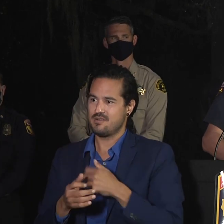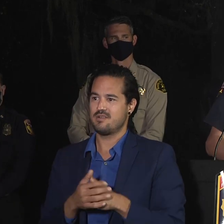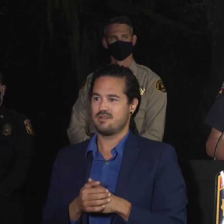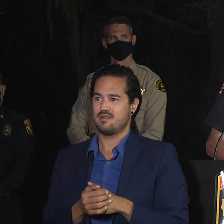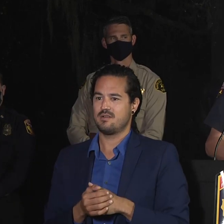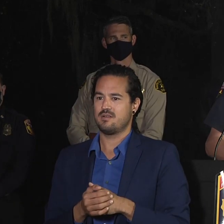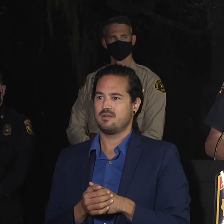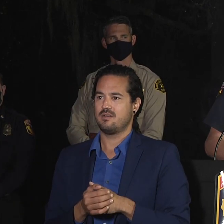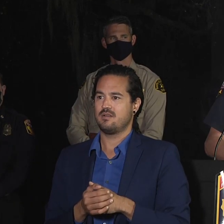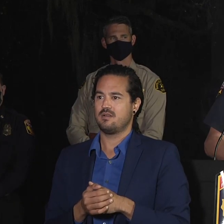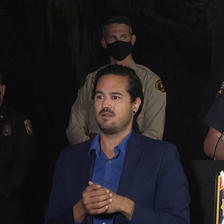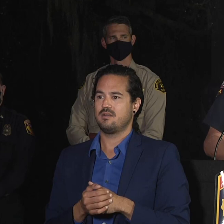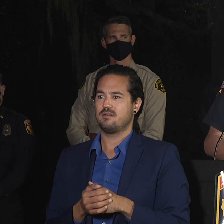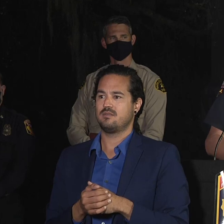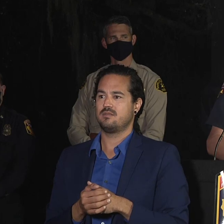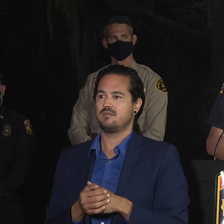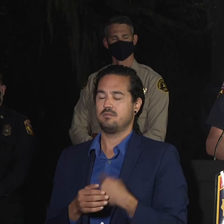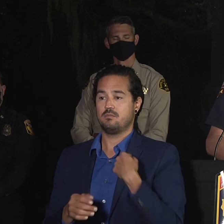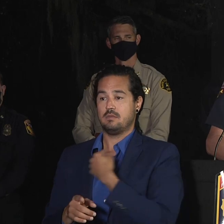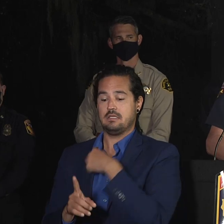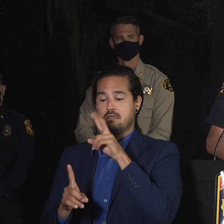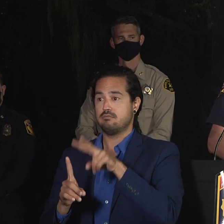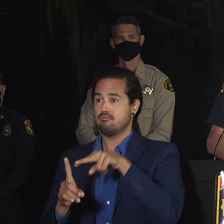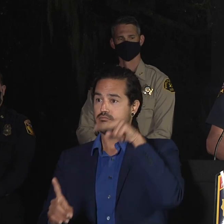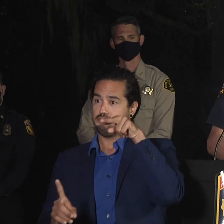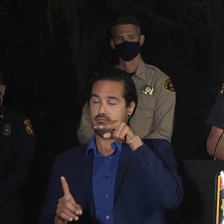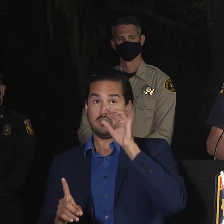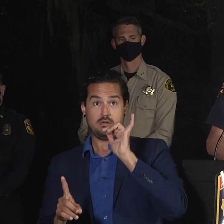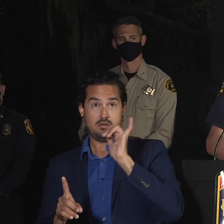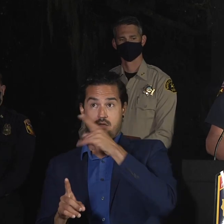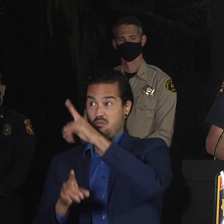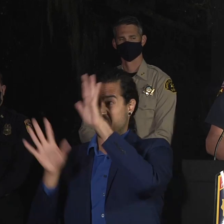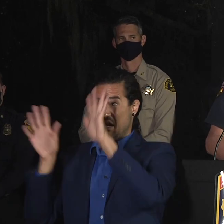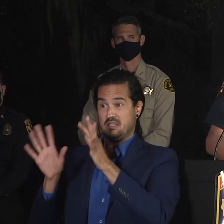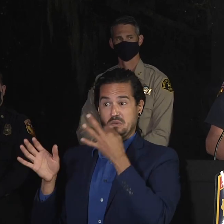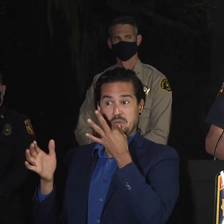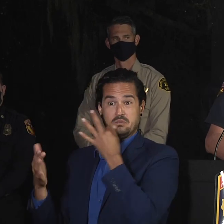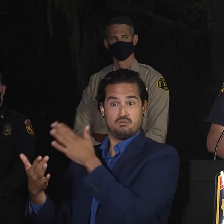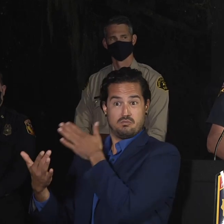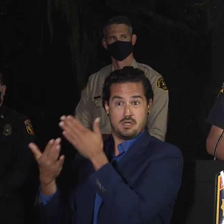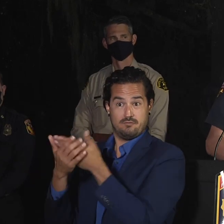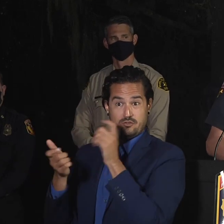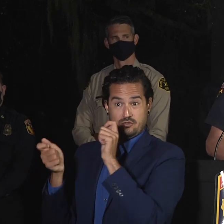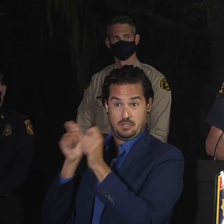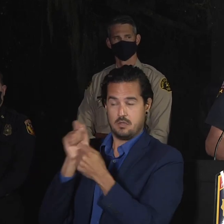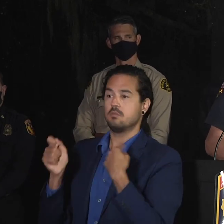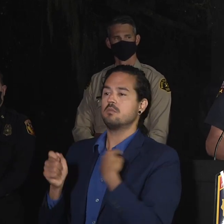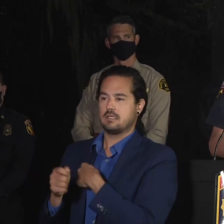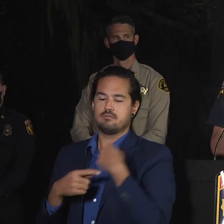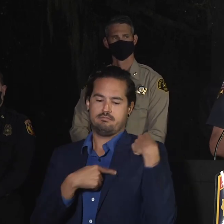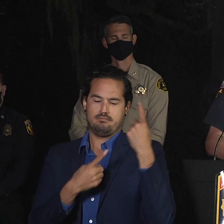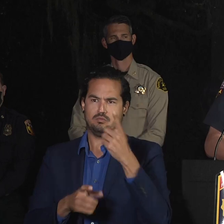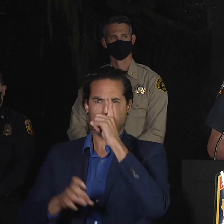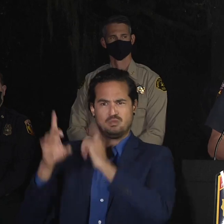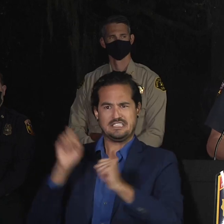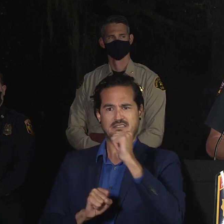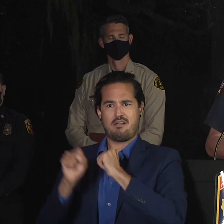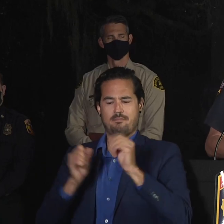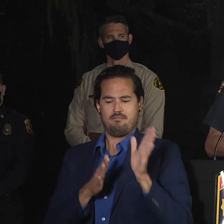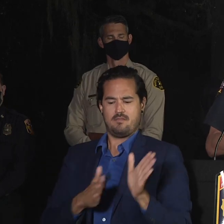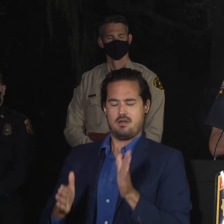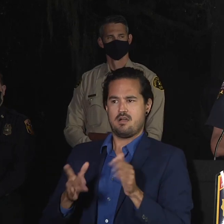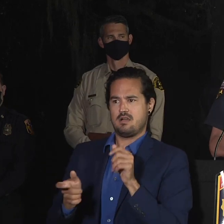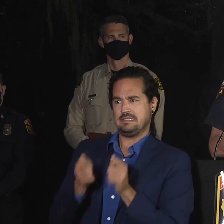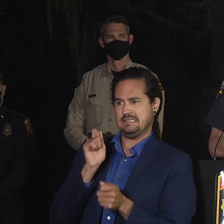change our strategy and our tactics to meet that need and what the weather's going to do. And that kind of dictates what, how we're operating. But